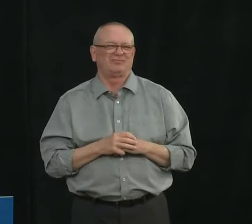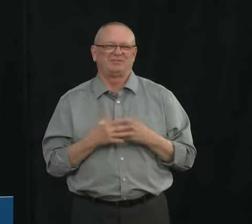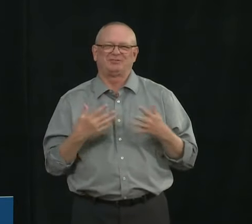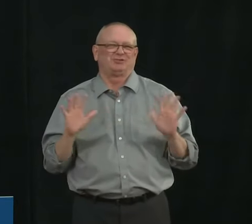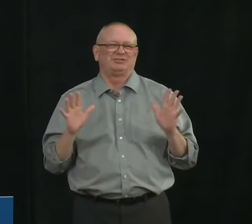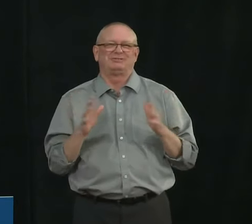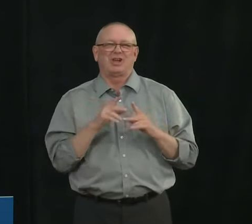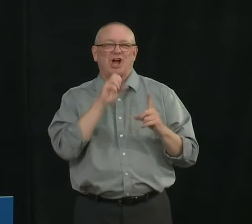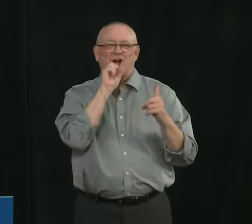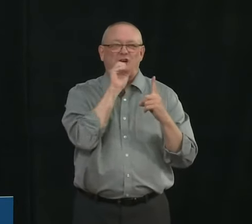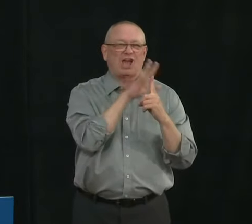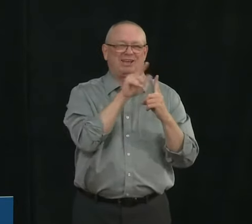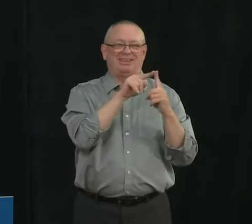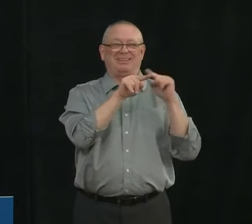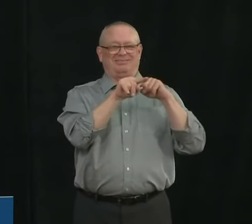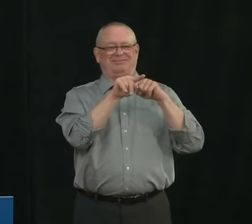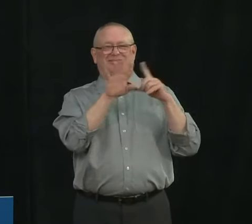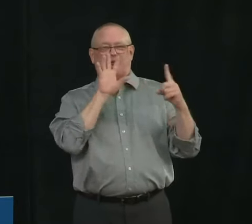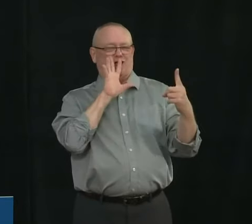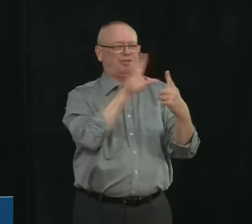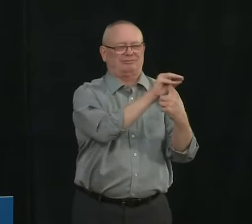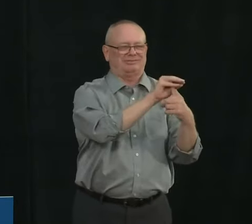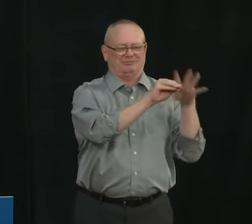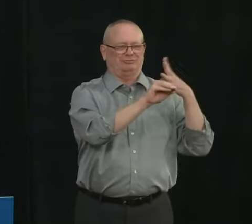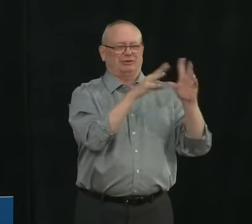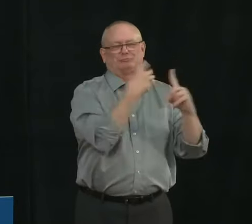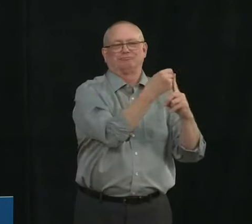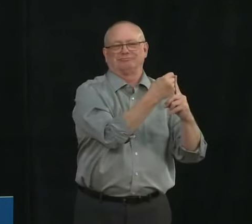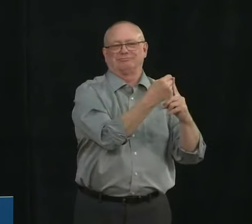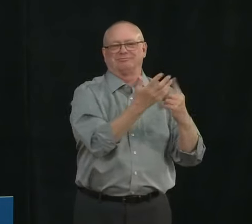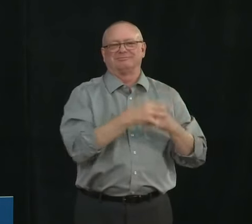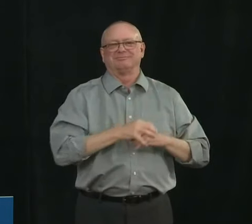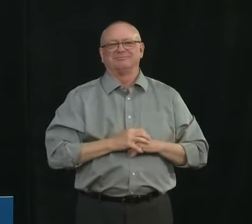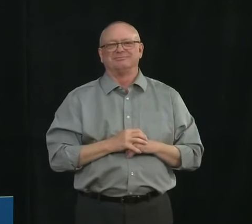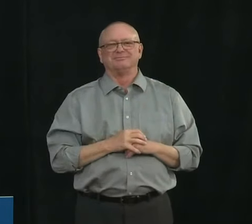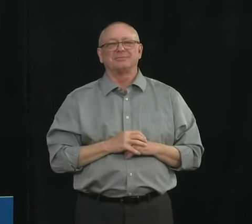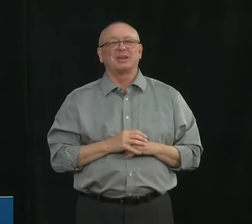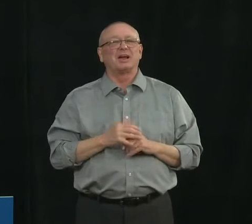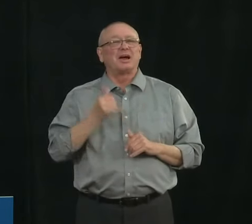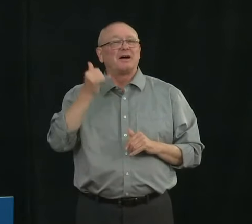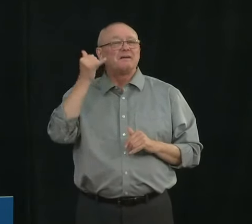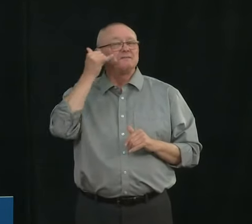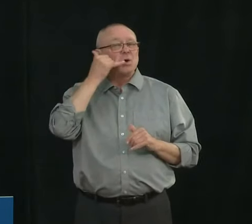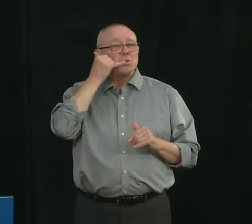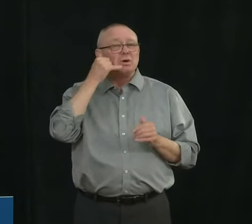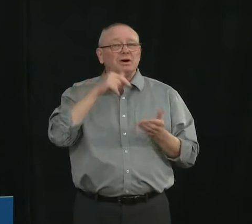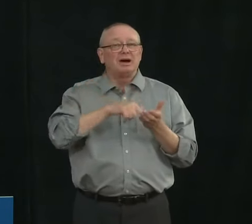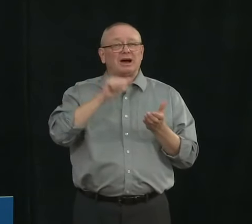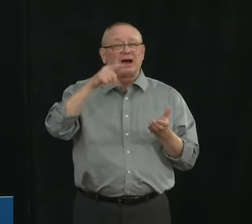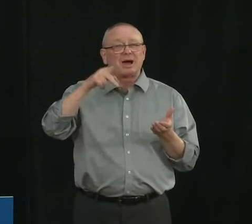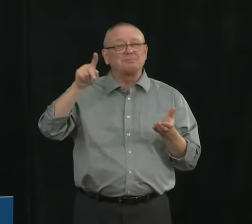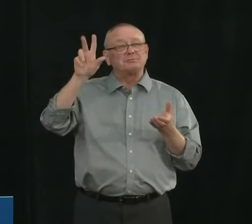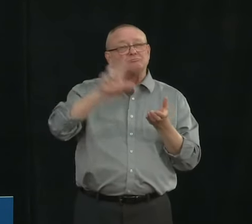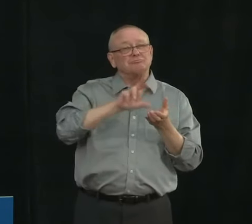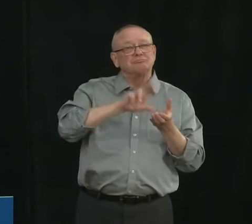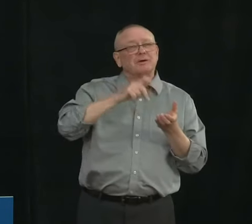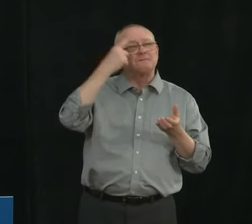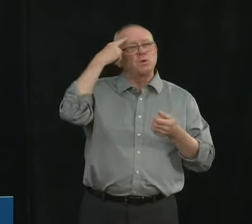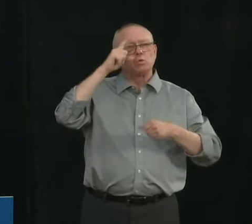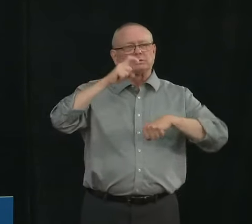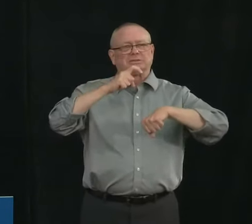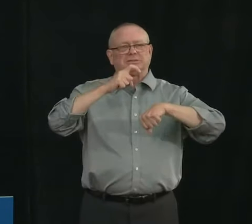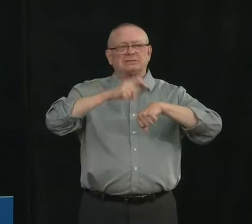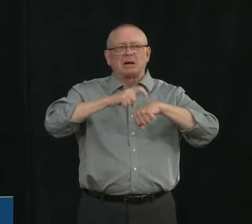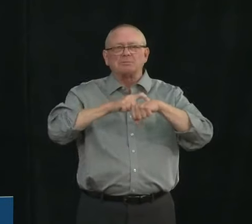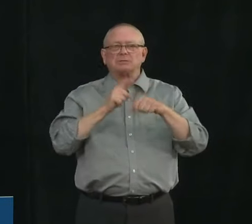so the app really detects one component of exposure but it's not possible for any kind of